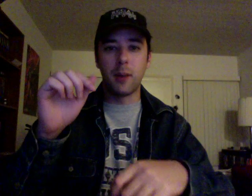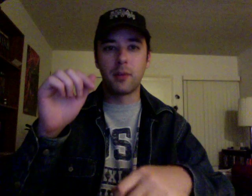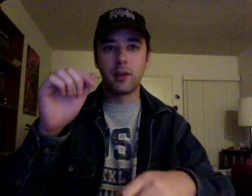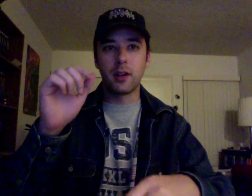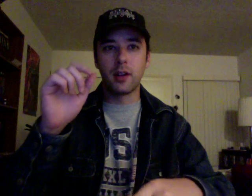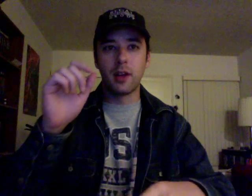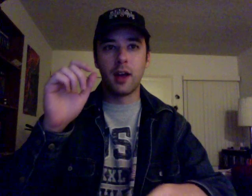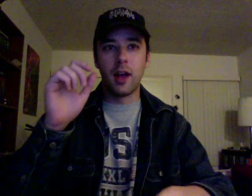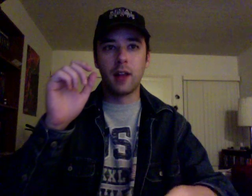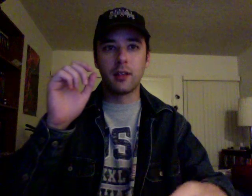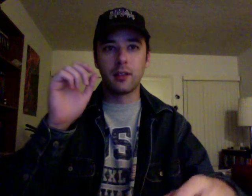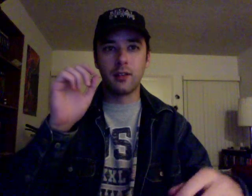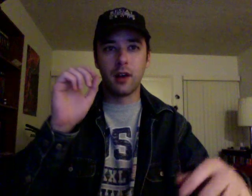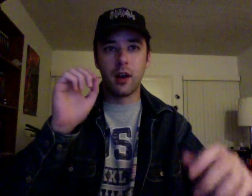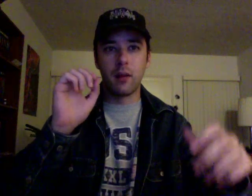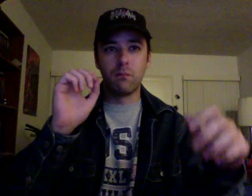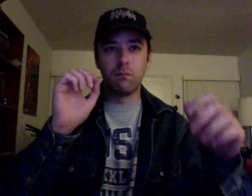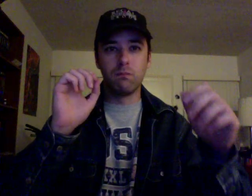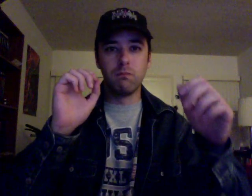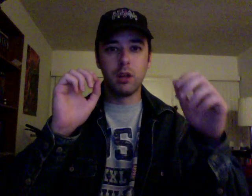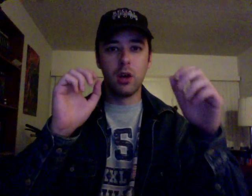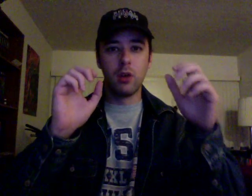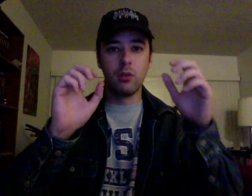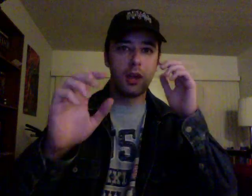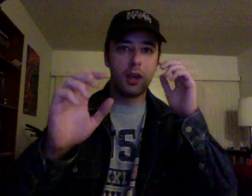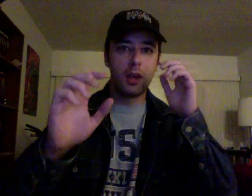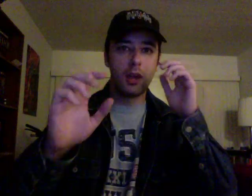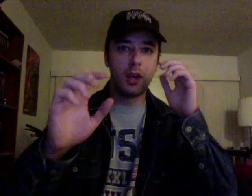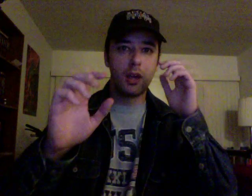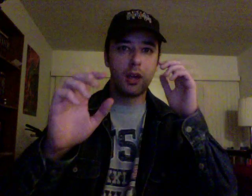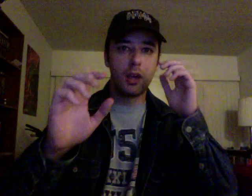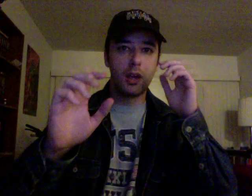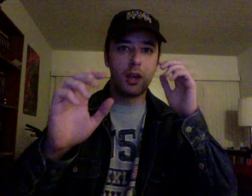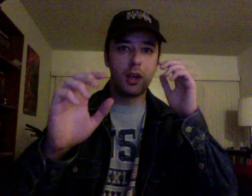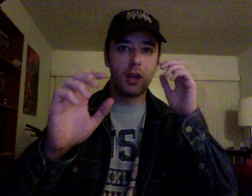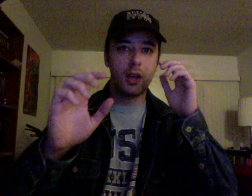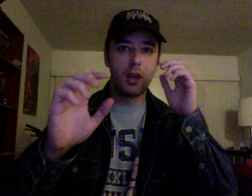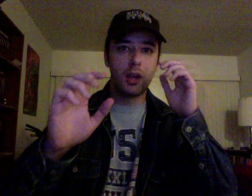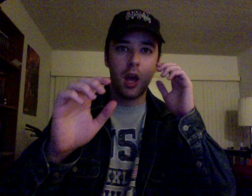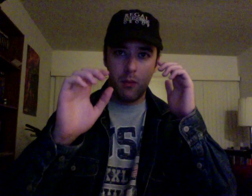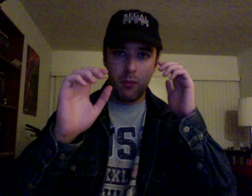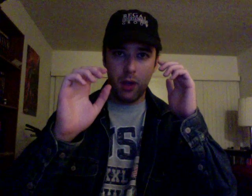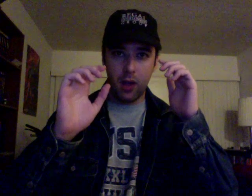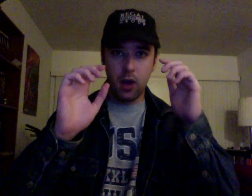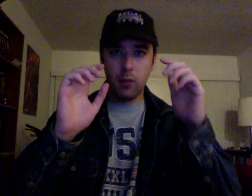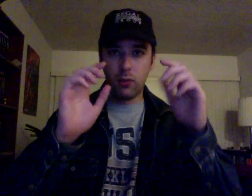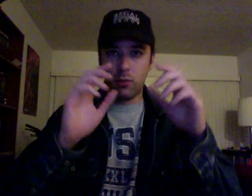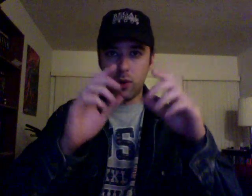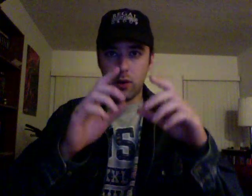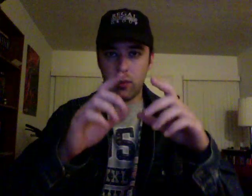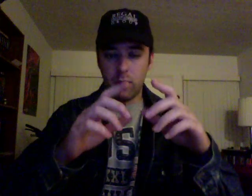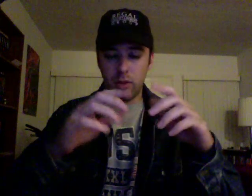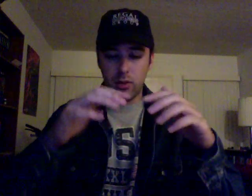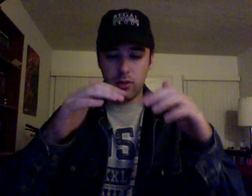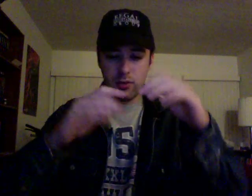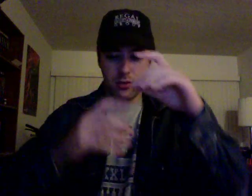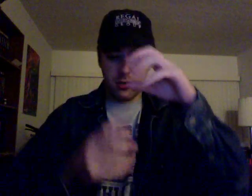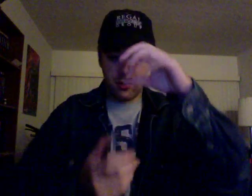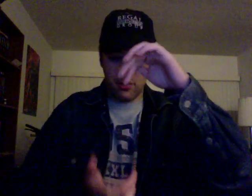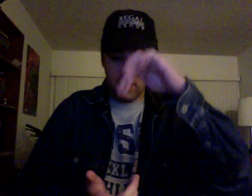it. And the star blows up, and he becomes one with the tree,